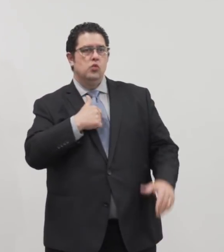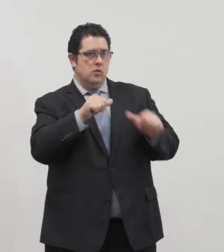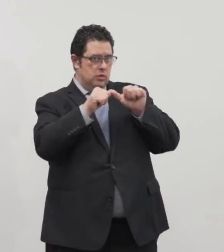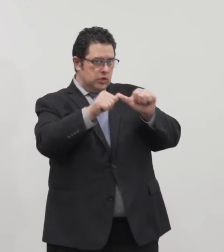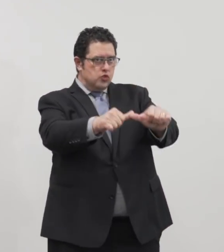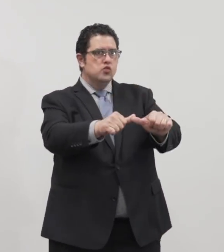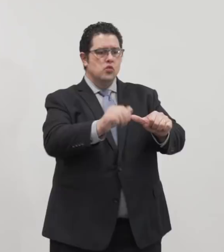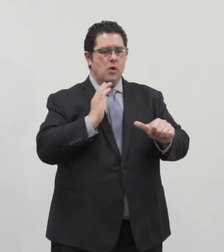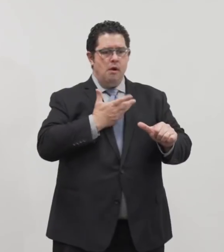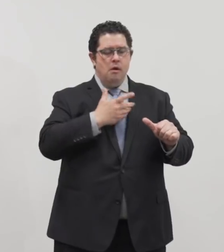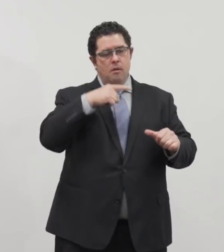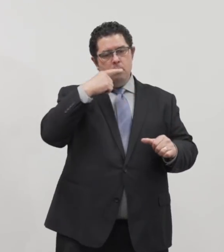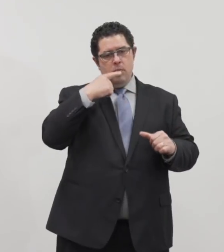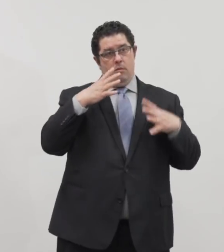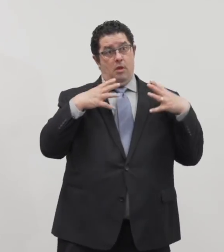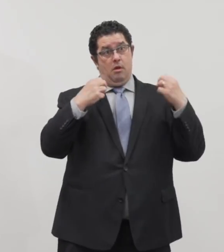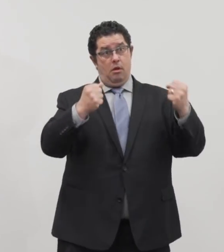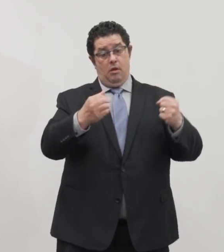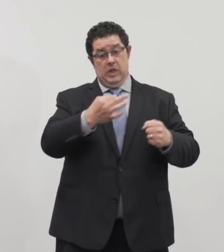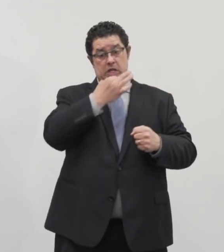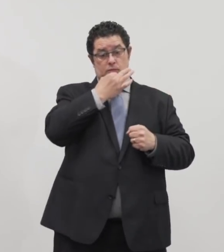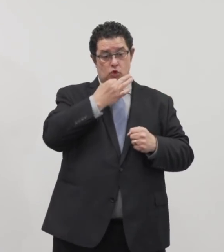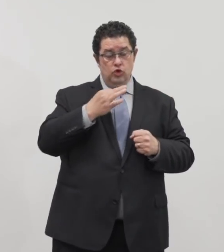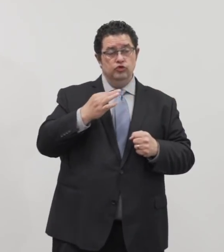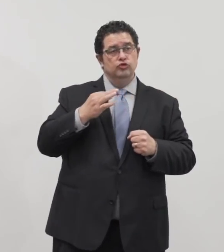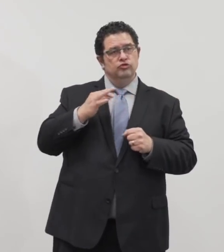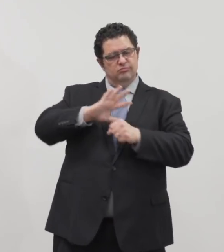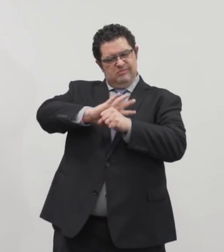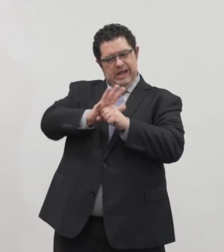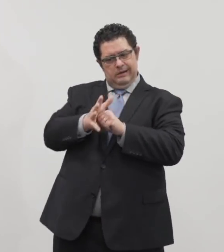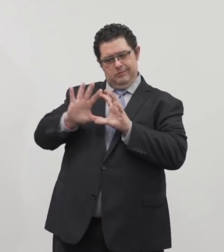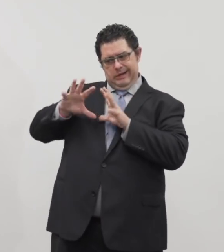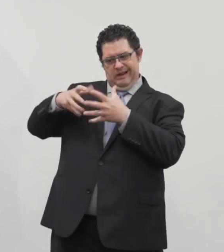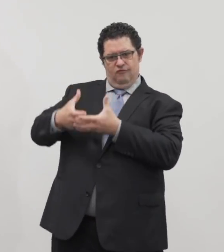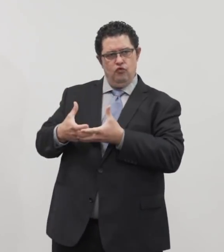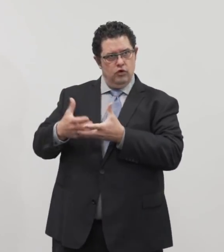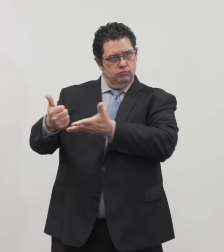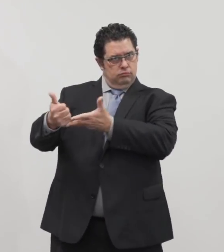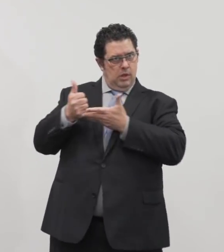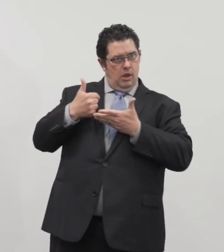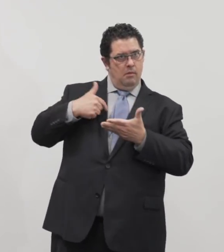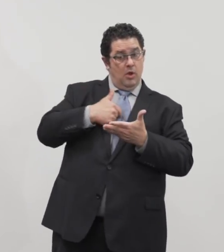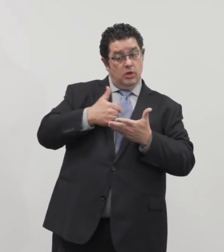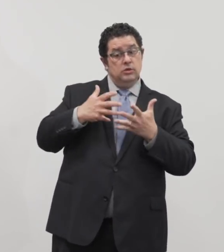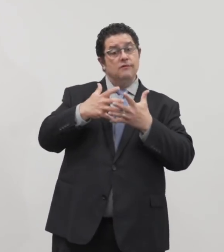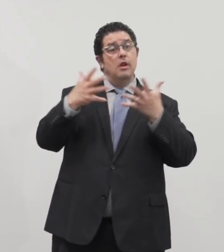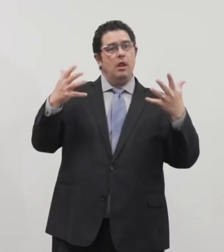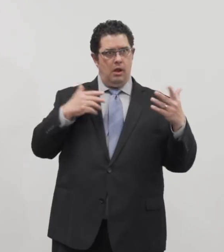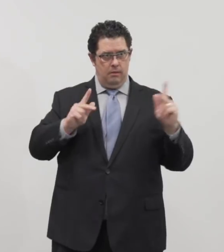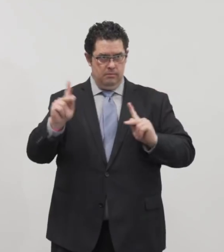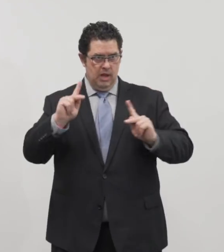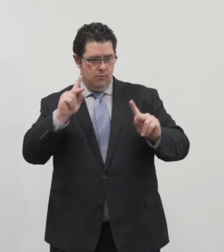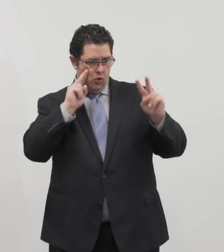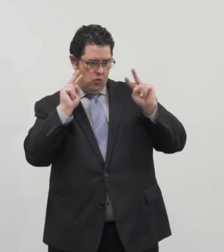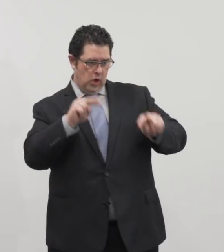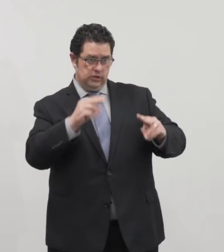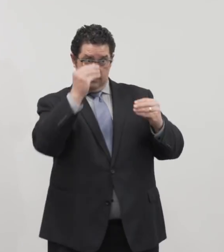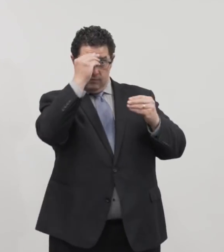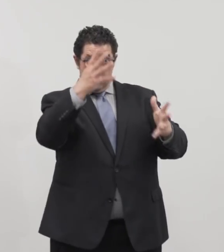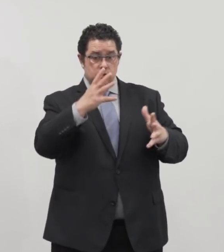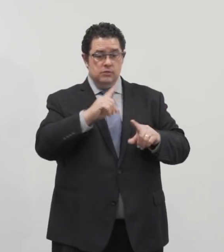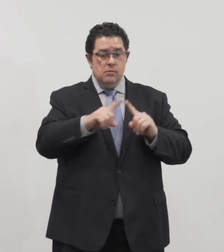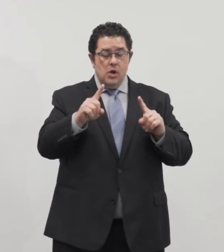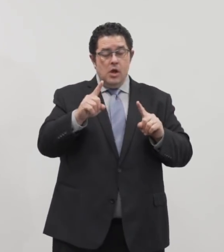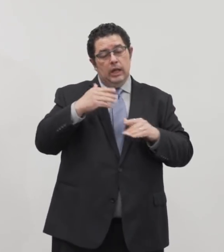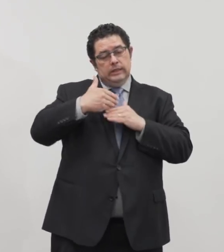Our public health experts watch it. The pandemic task force is helping us watch it. So we have a lot of people watching these sort of things. But the next step will